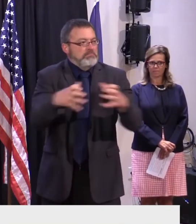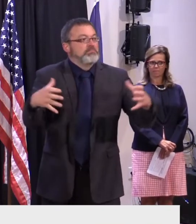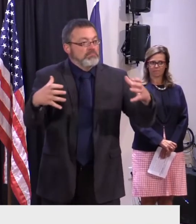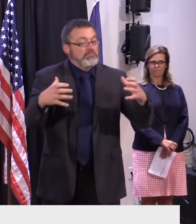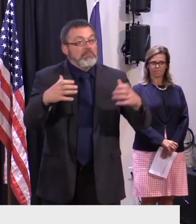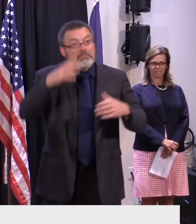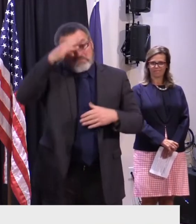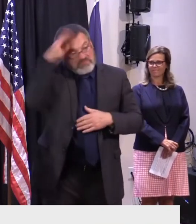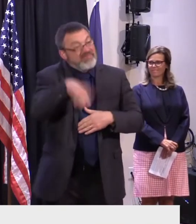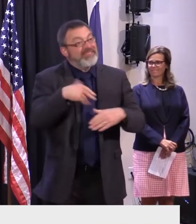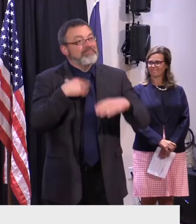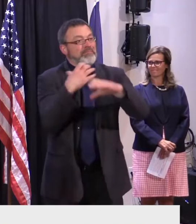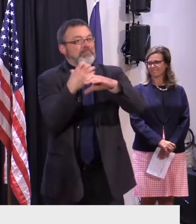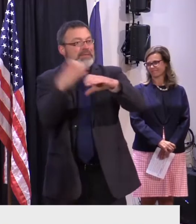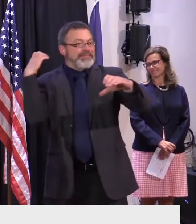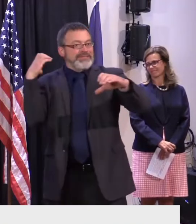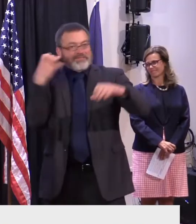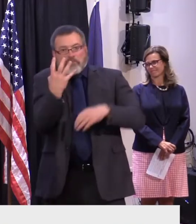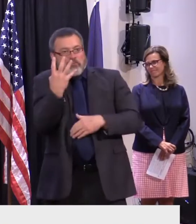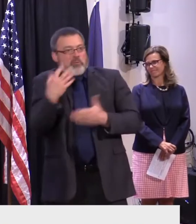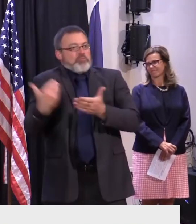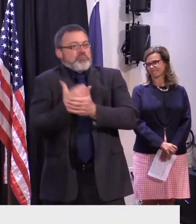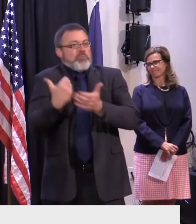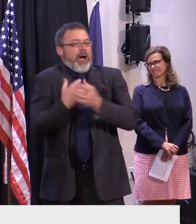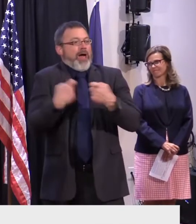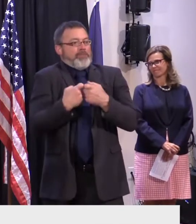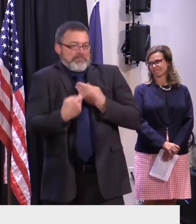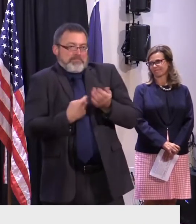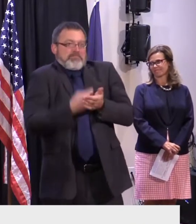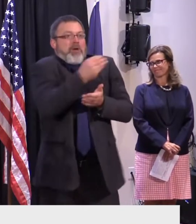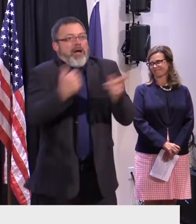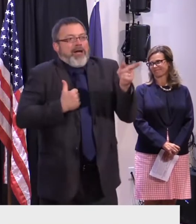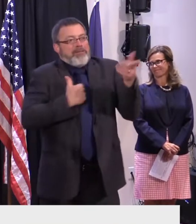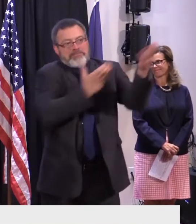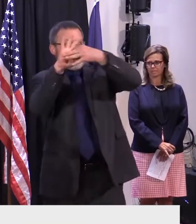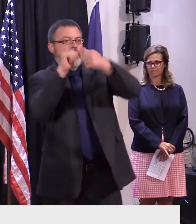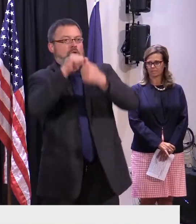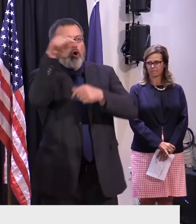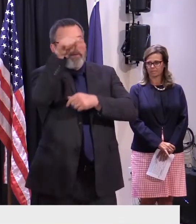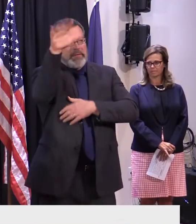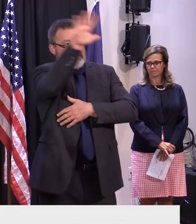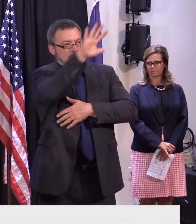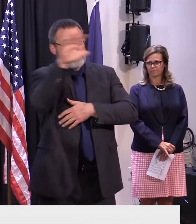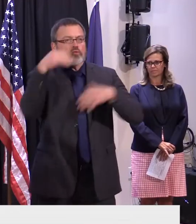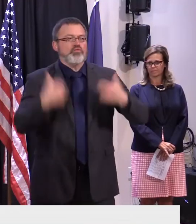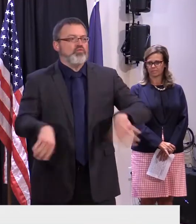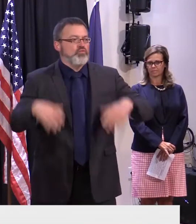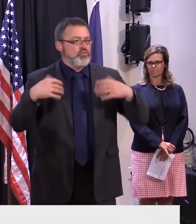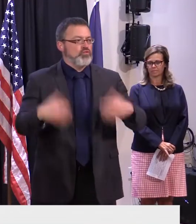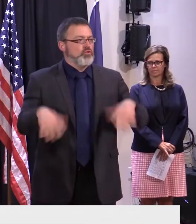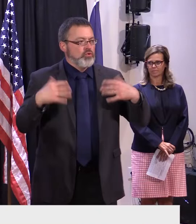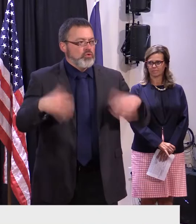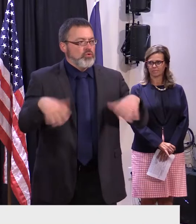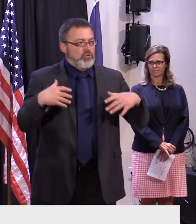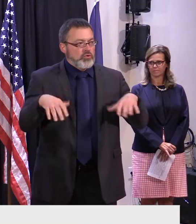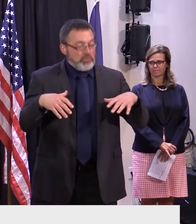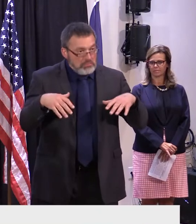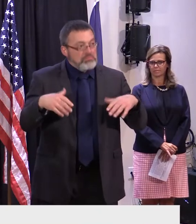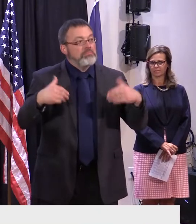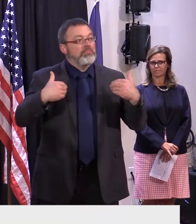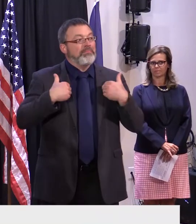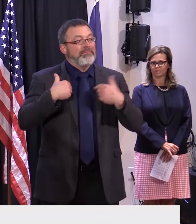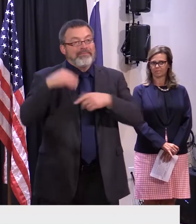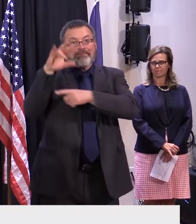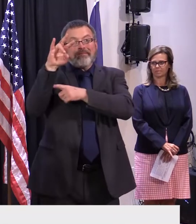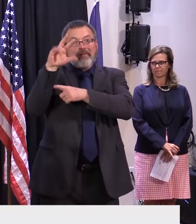electric buses from a Quebec company. The first they'd sold in the U.S. Canadian-owned businesses employed nearly 3,000